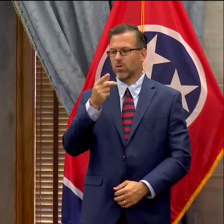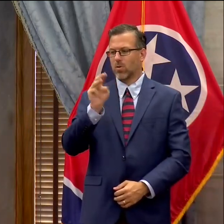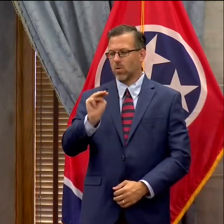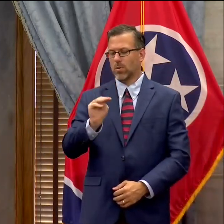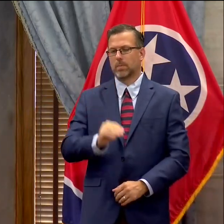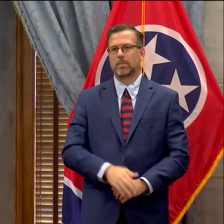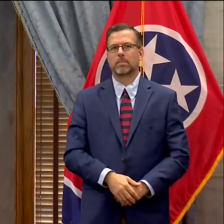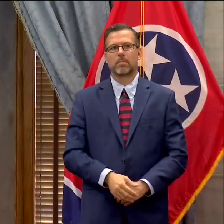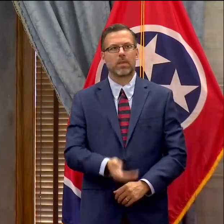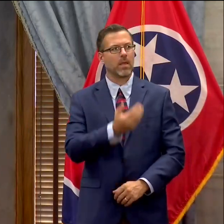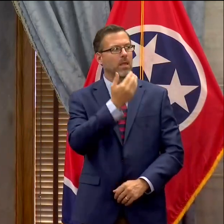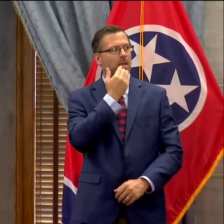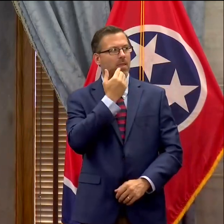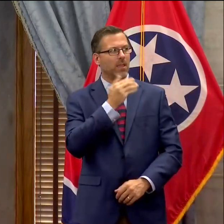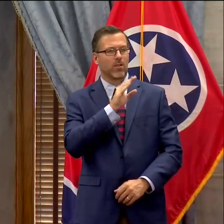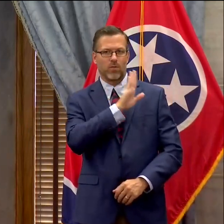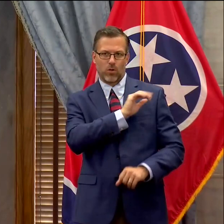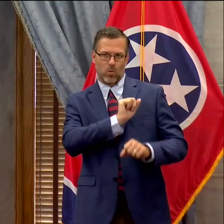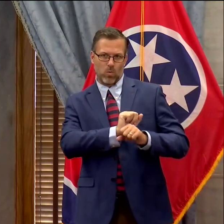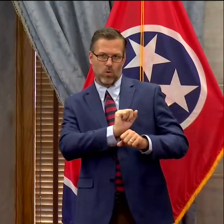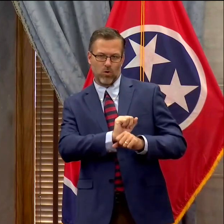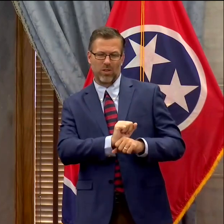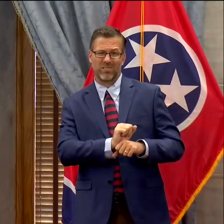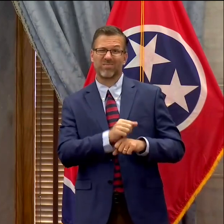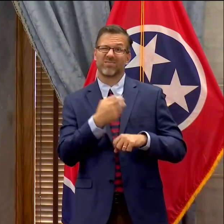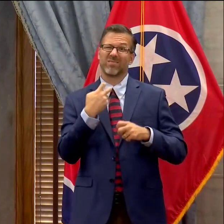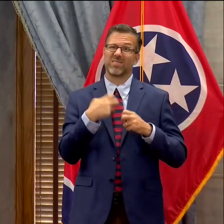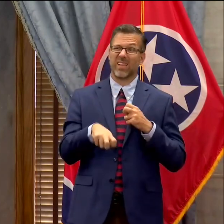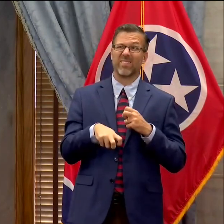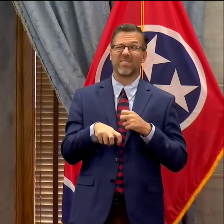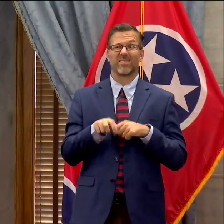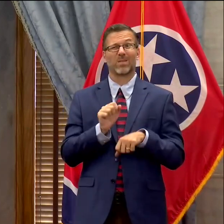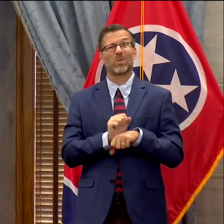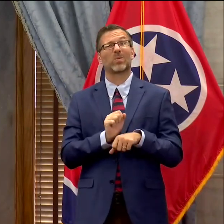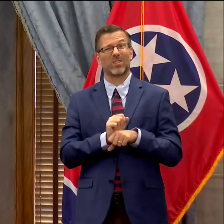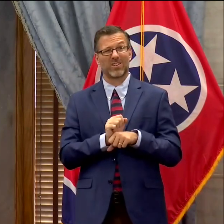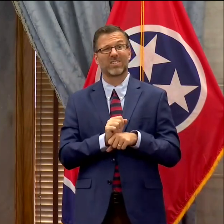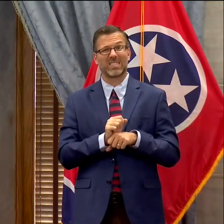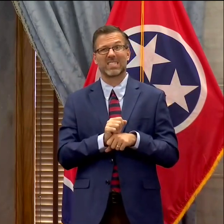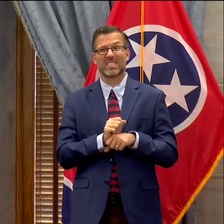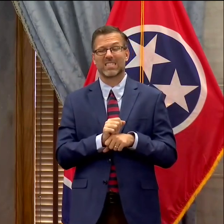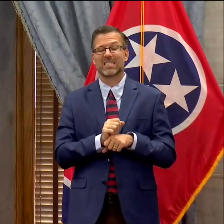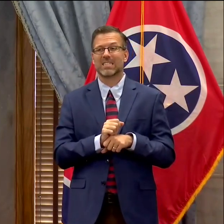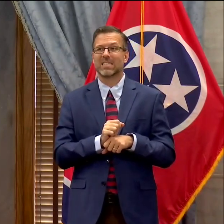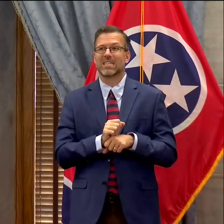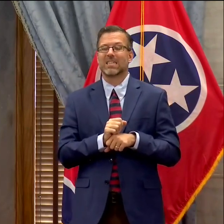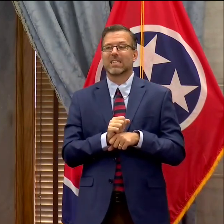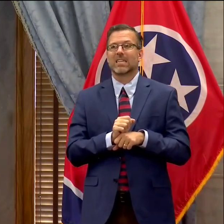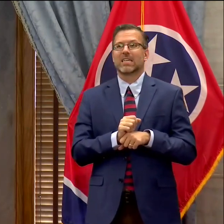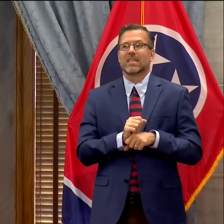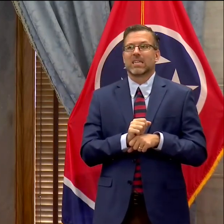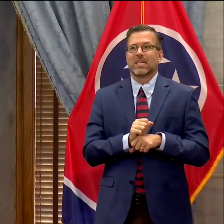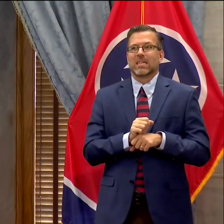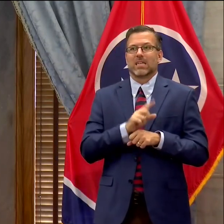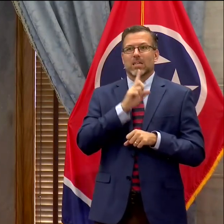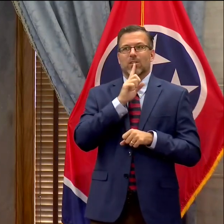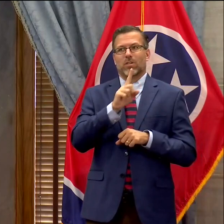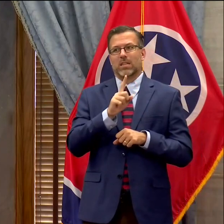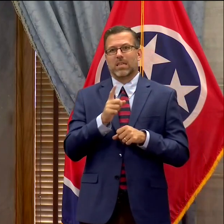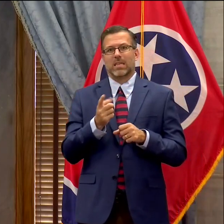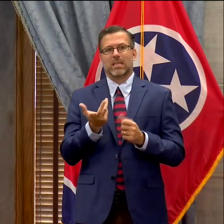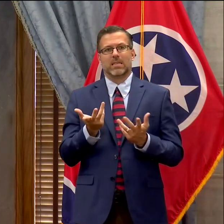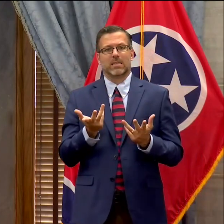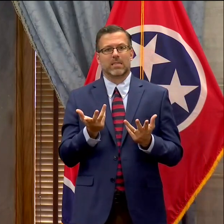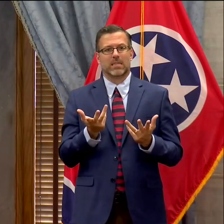Thank you for your work. It's hard work. It's challenging in a time that that is different